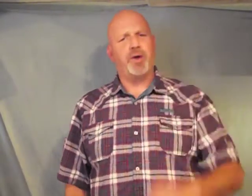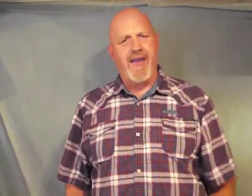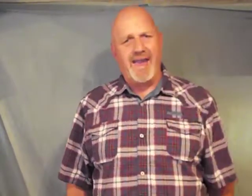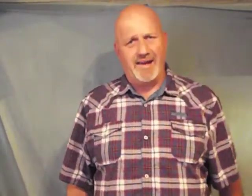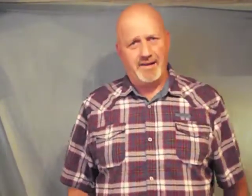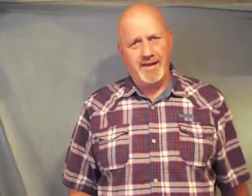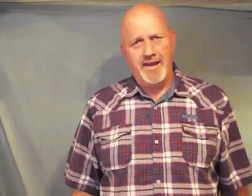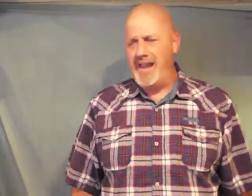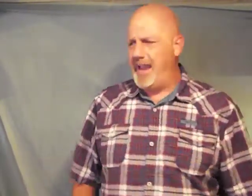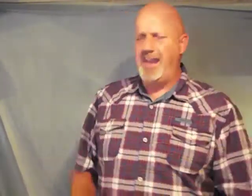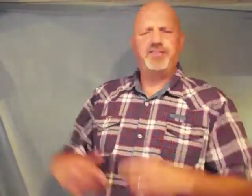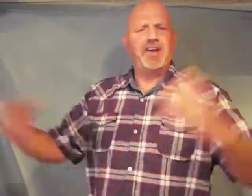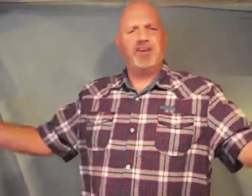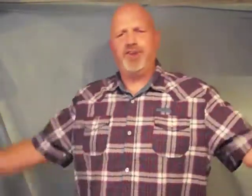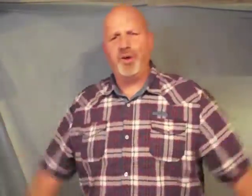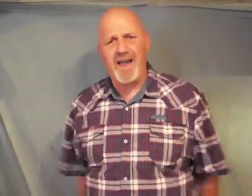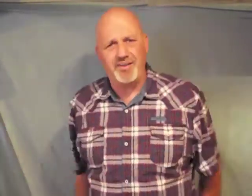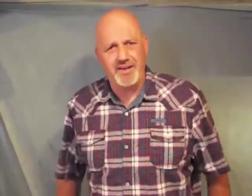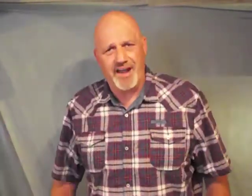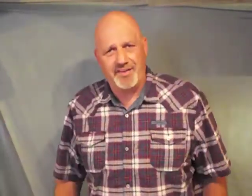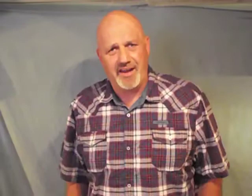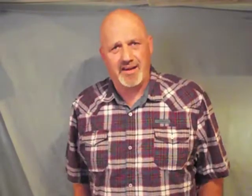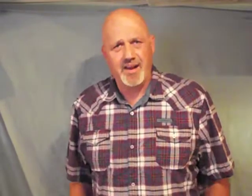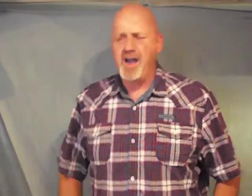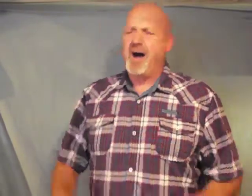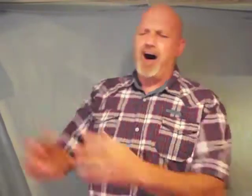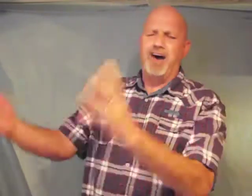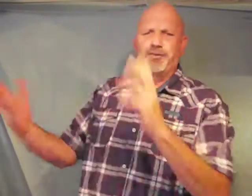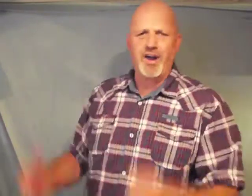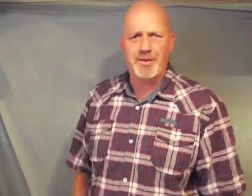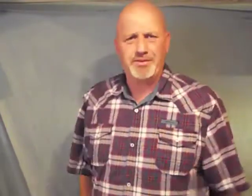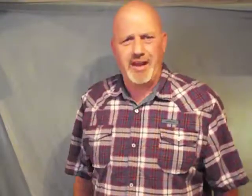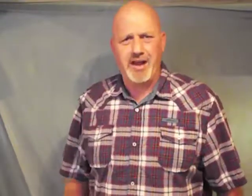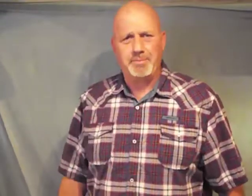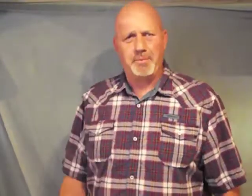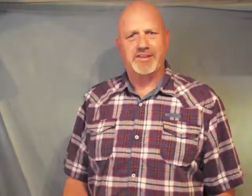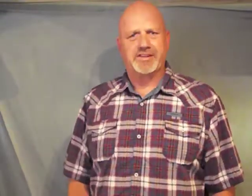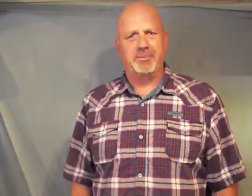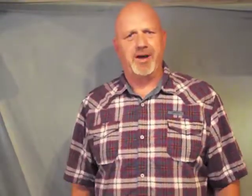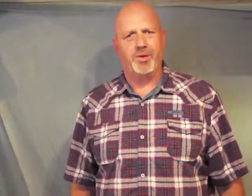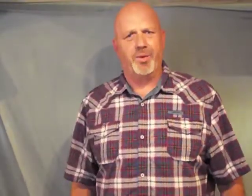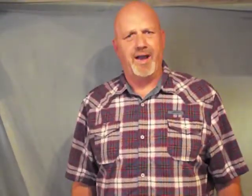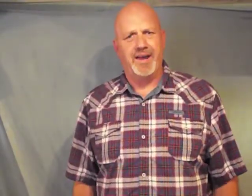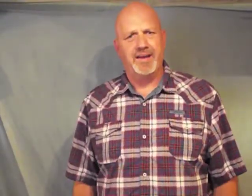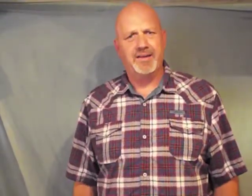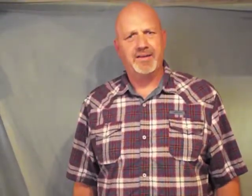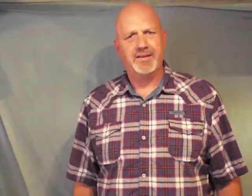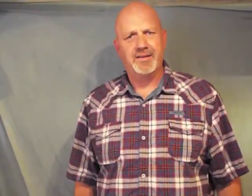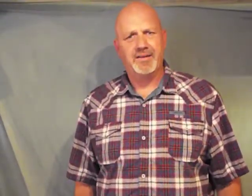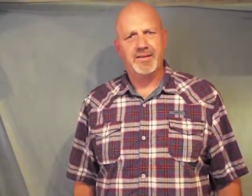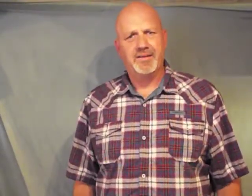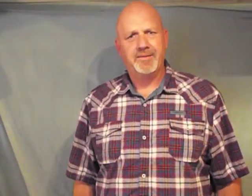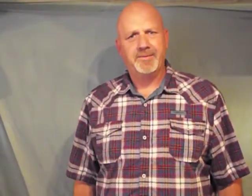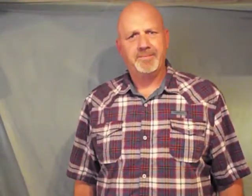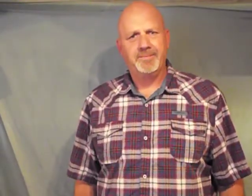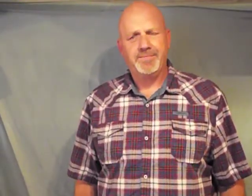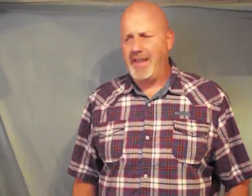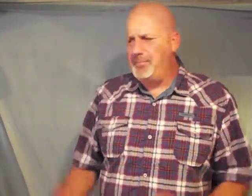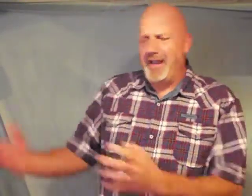can even if you have nothing offer up to help them in some other way they might